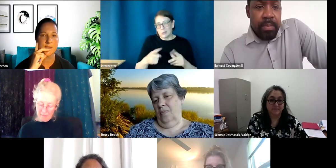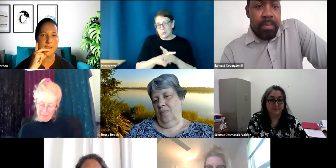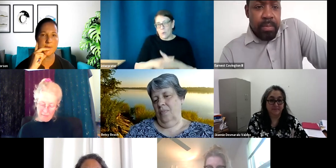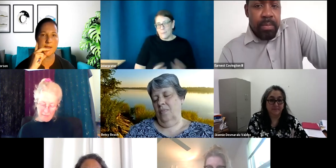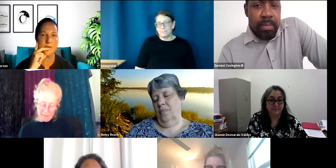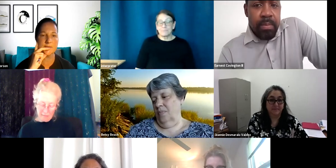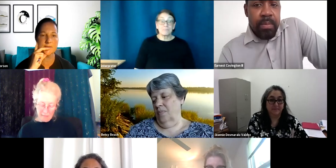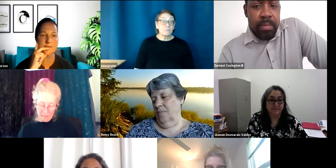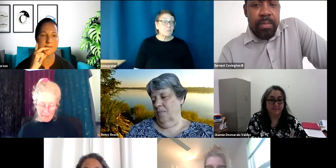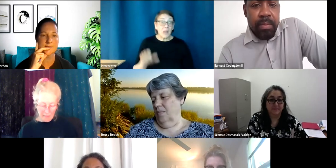Anybody else?